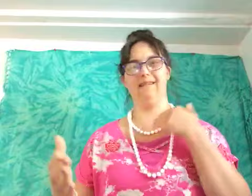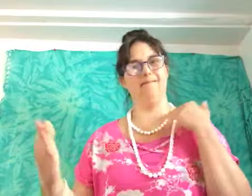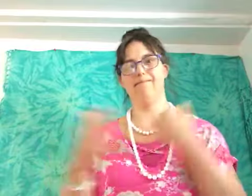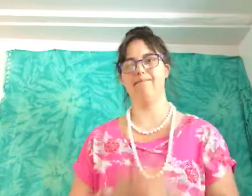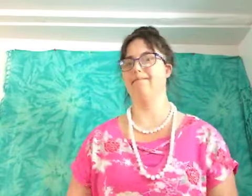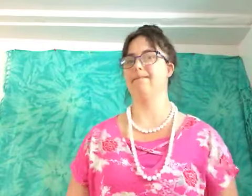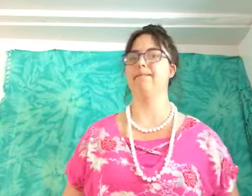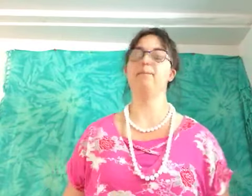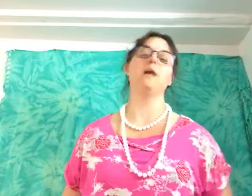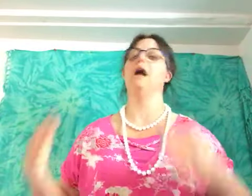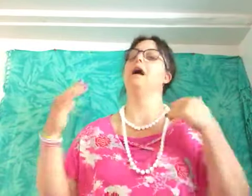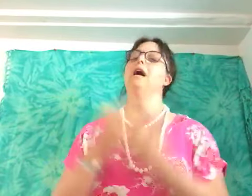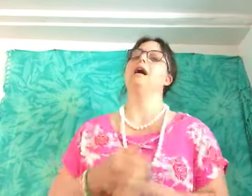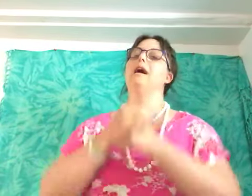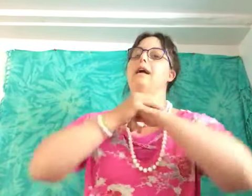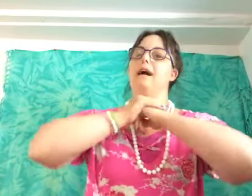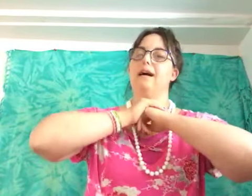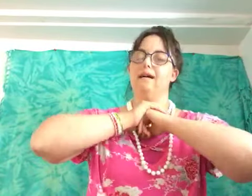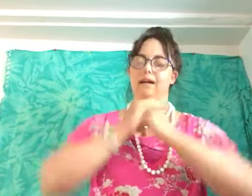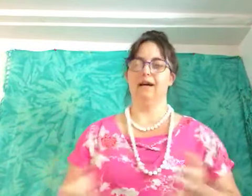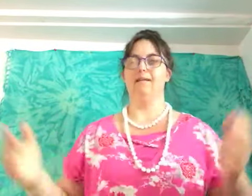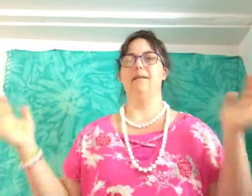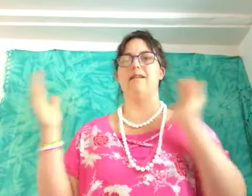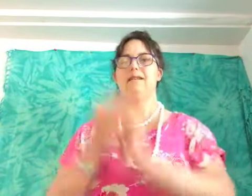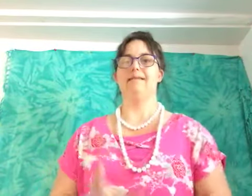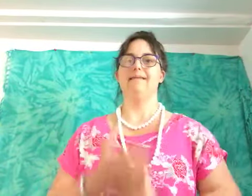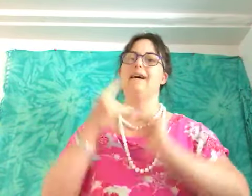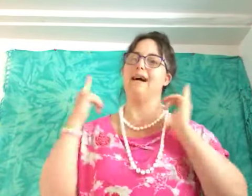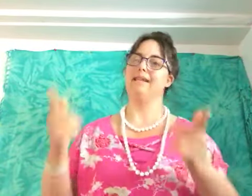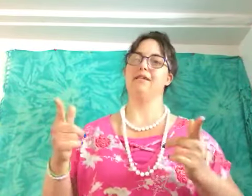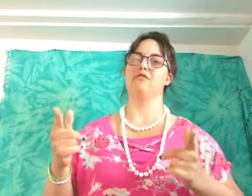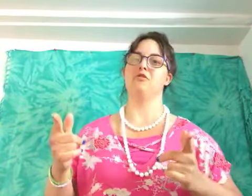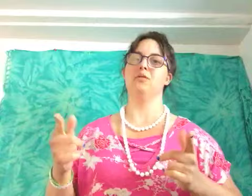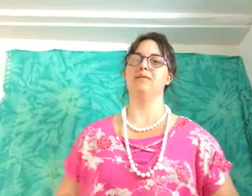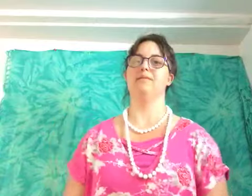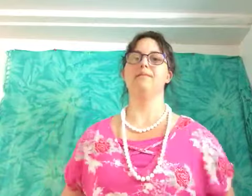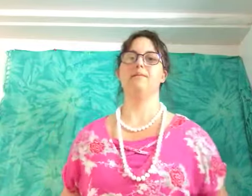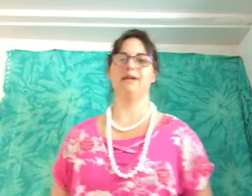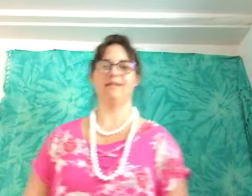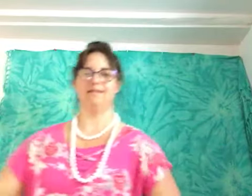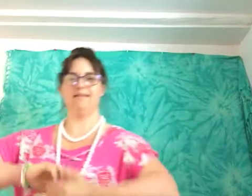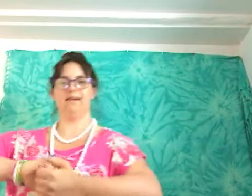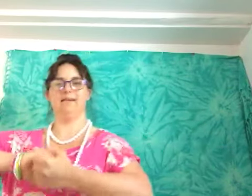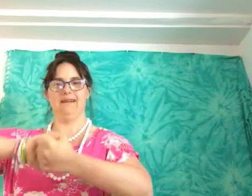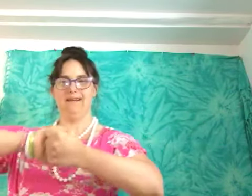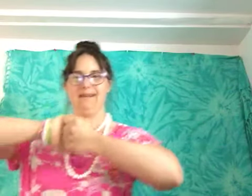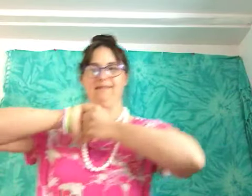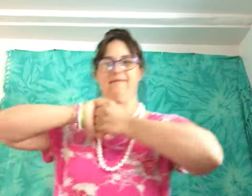I think you should do it because if